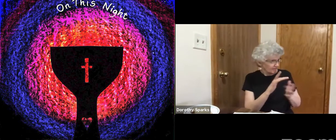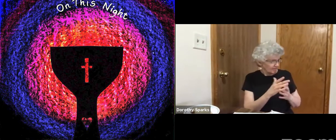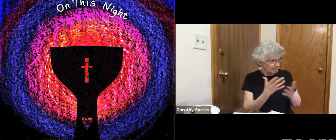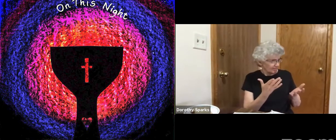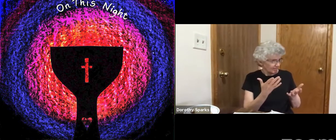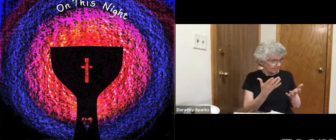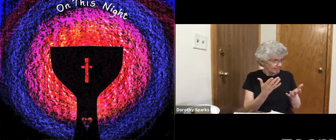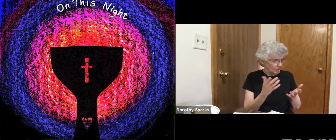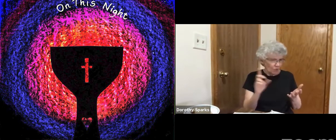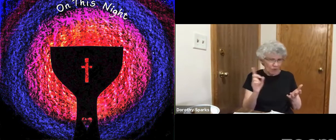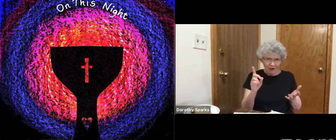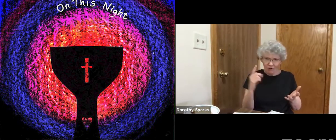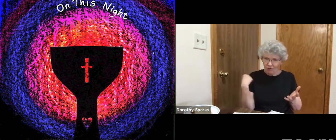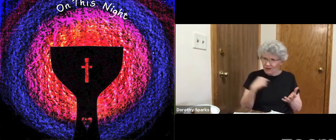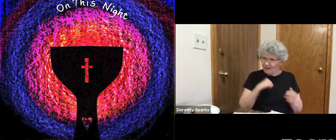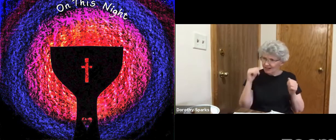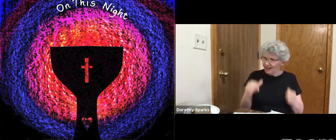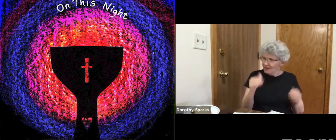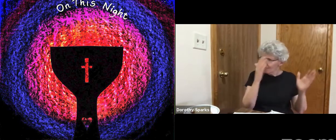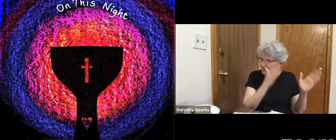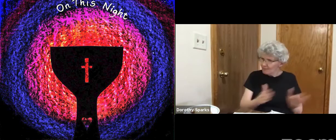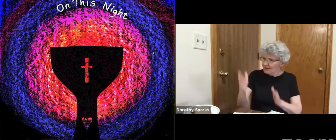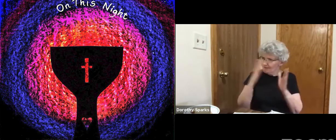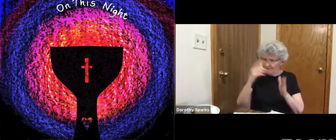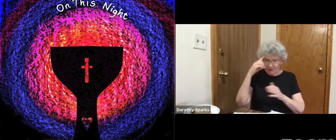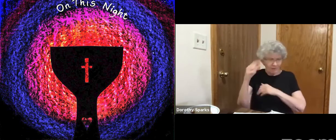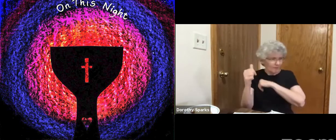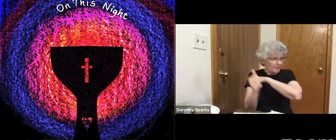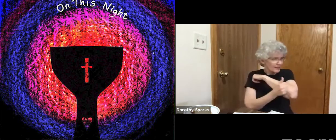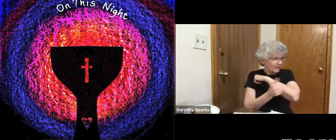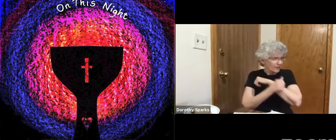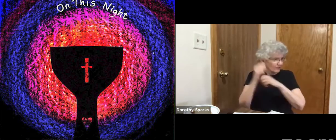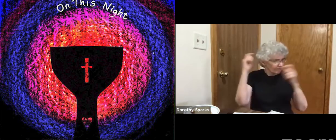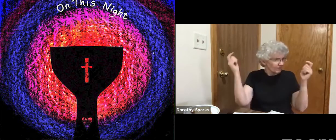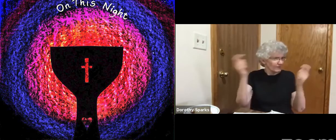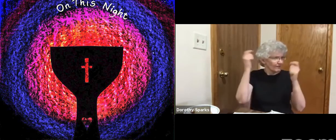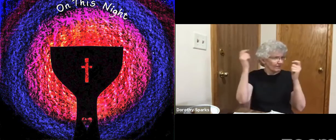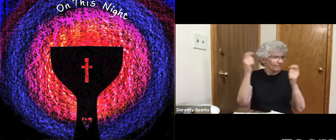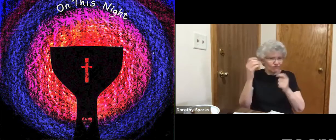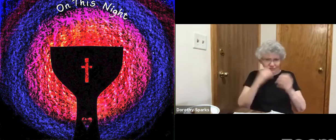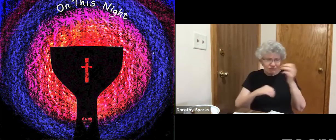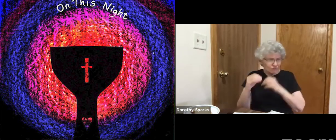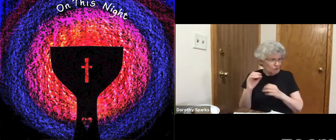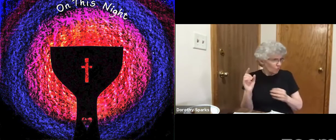Jesus' disciples asked him, where do you want us to prepare the Passover meal?